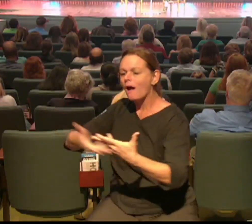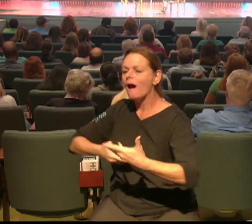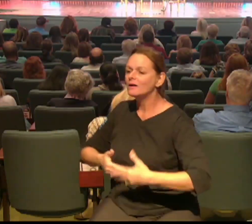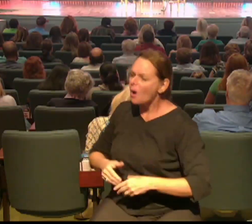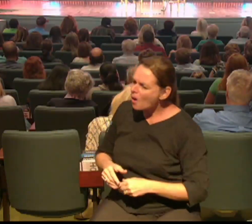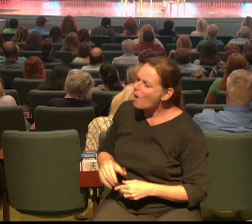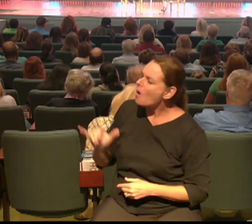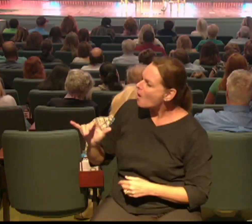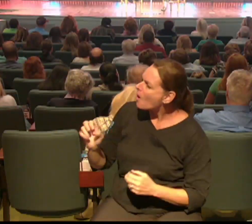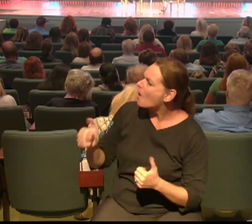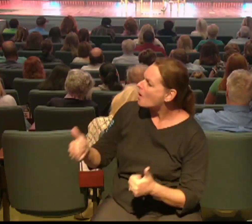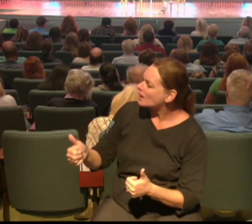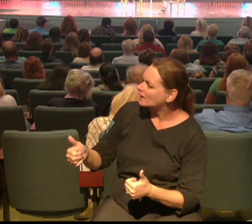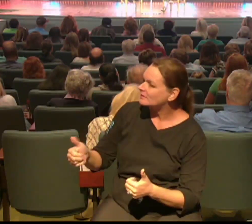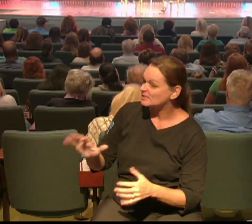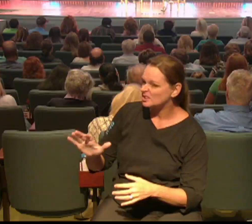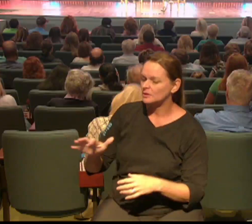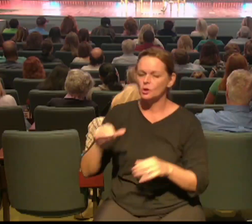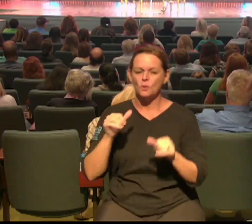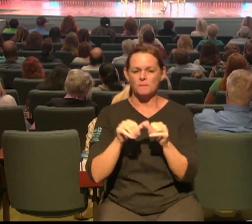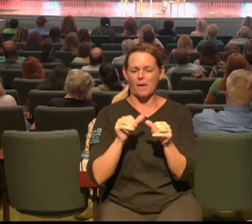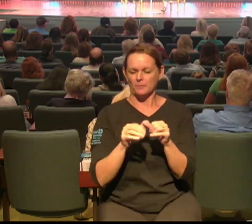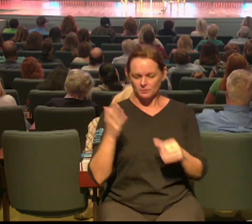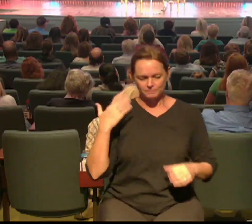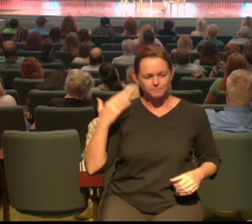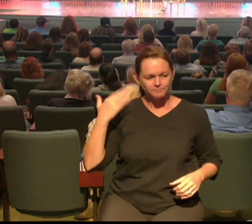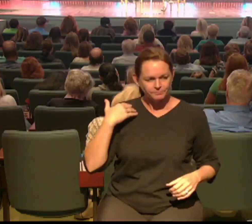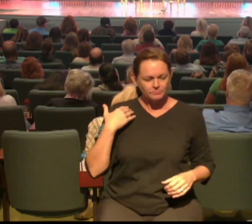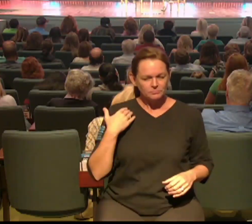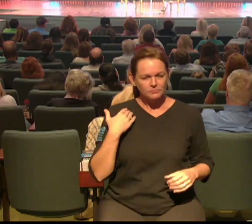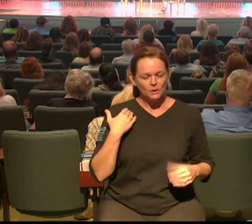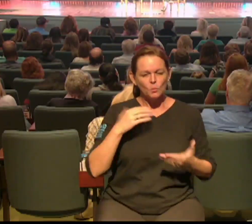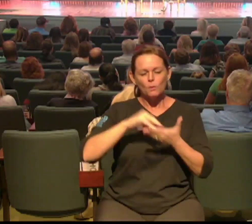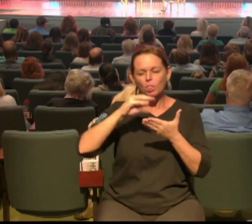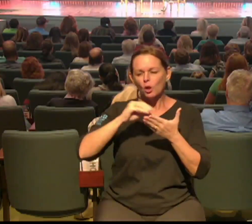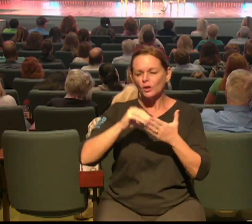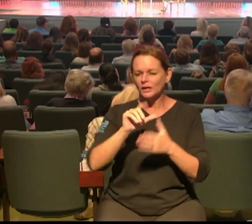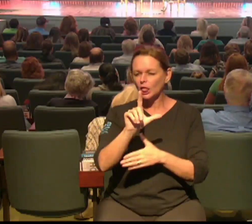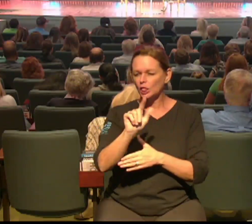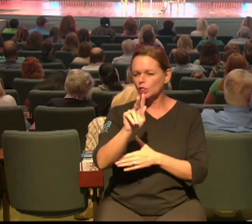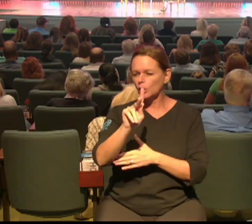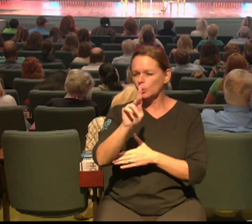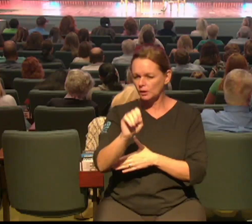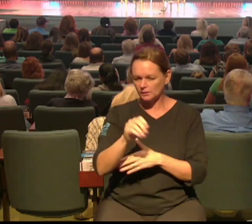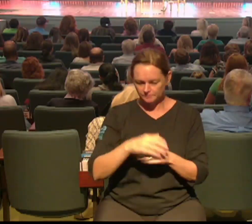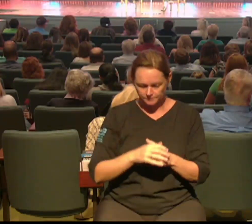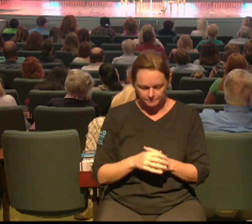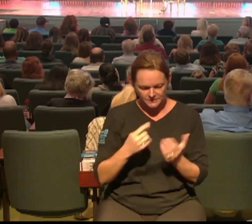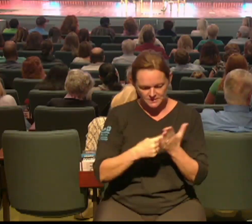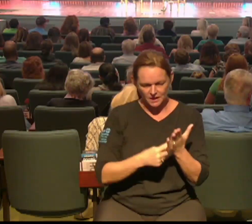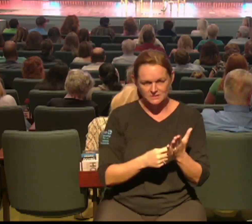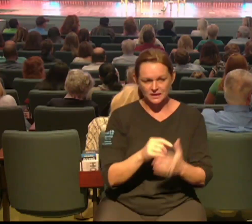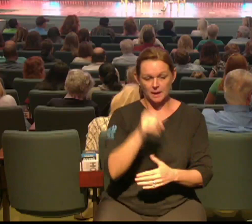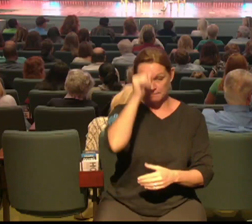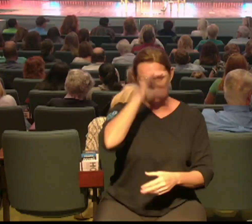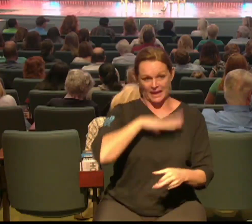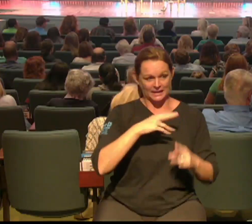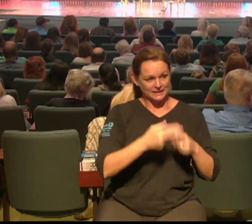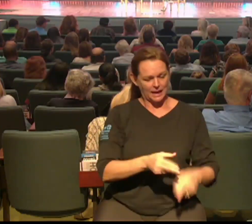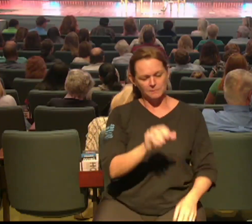that we read at the very beginning the tax collector the next verse in Luke 529 it says this that Levi held a large reception at his home for